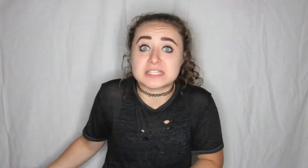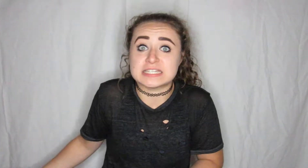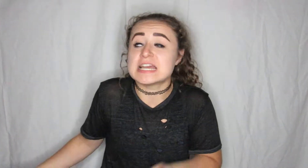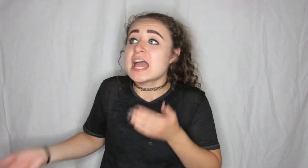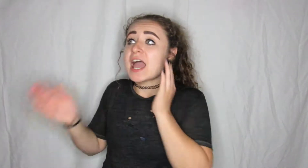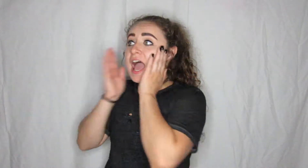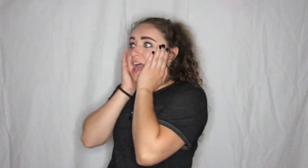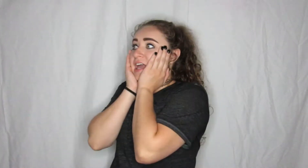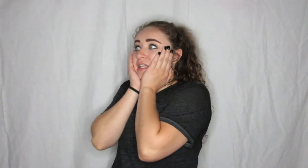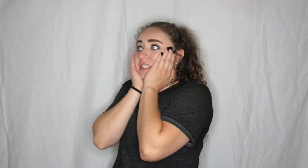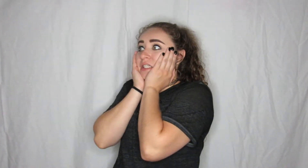Pete and